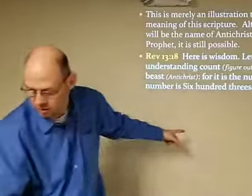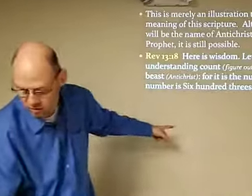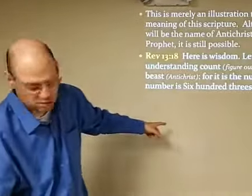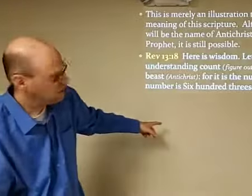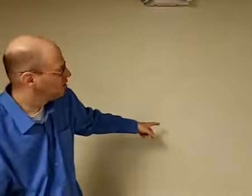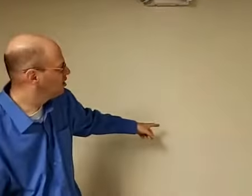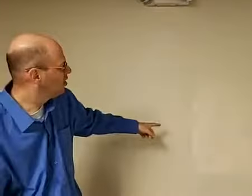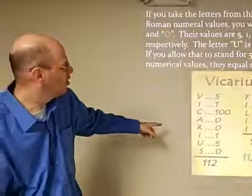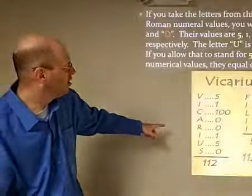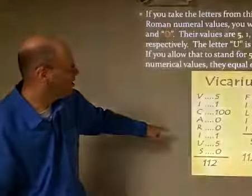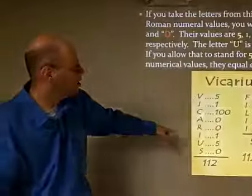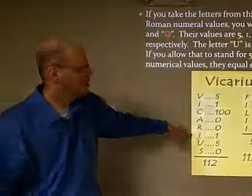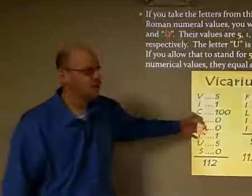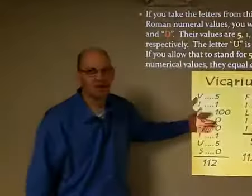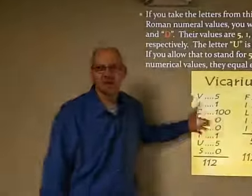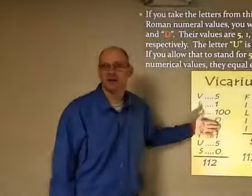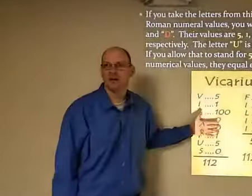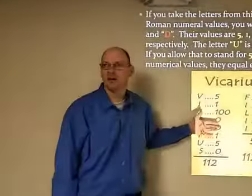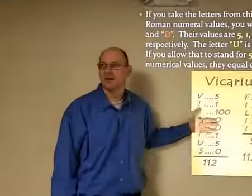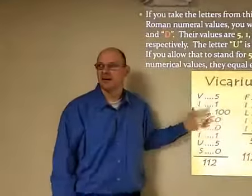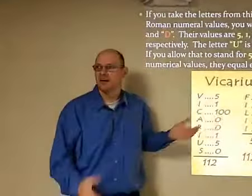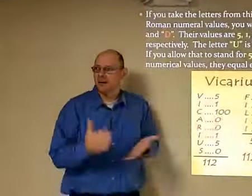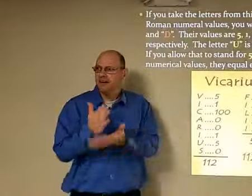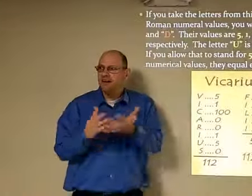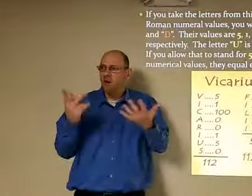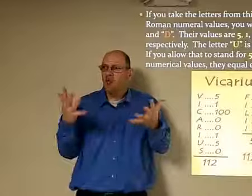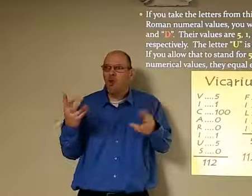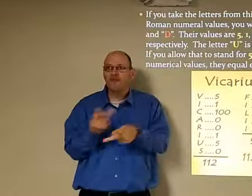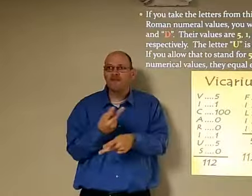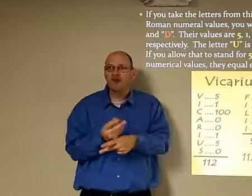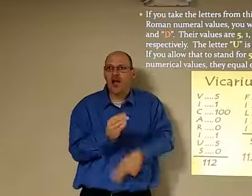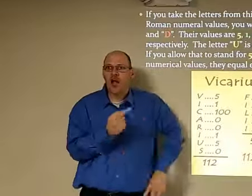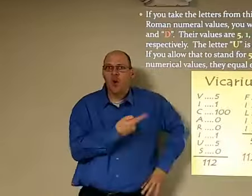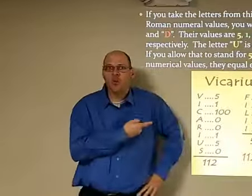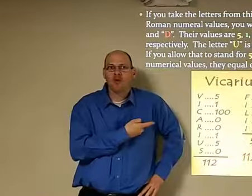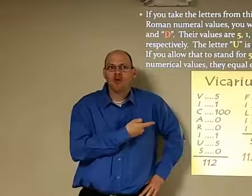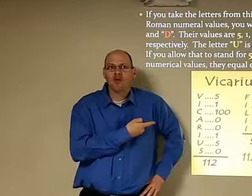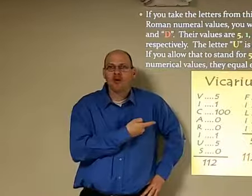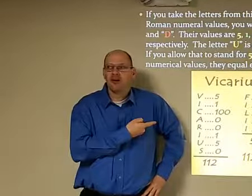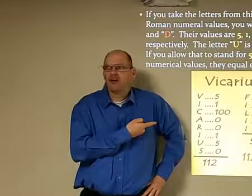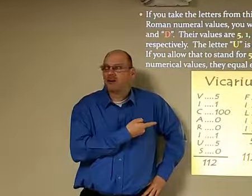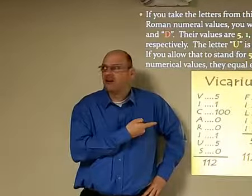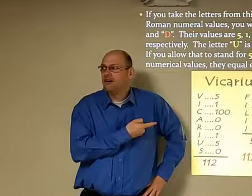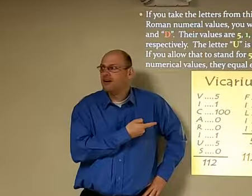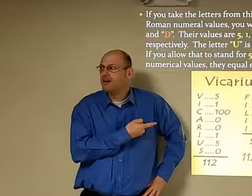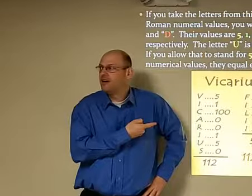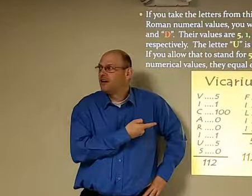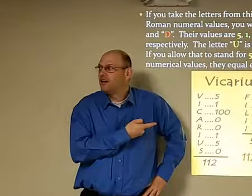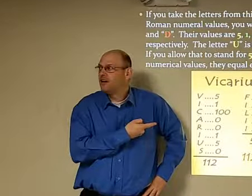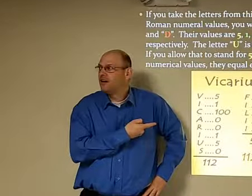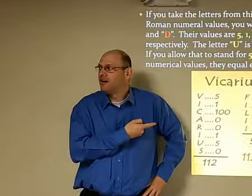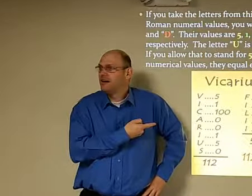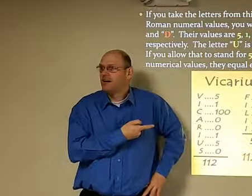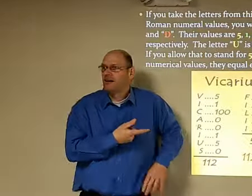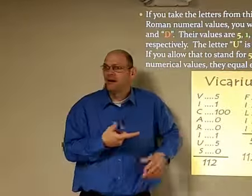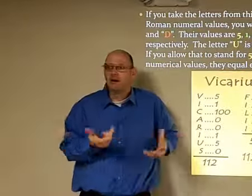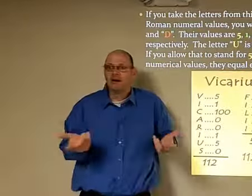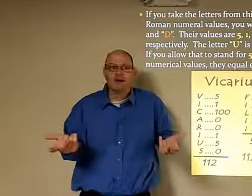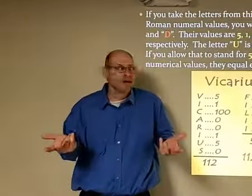okay and this manner it's been calculated somebody already figured this out they broke it apart